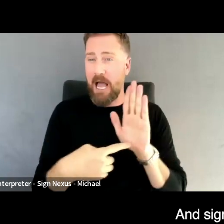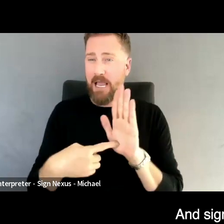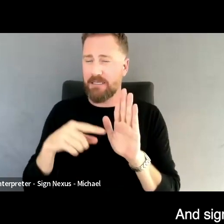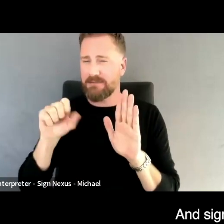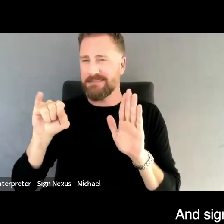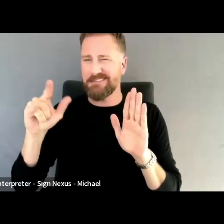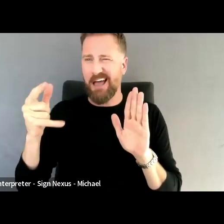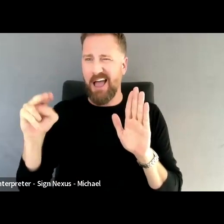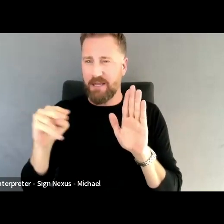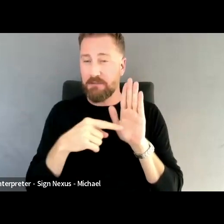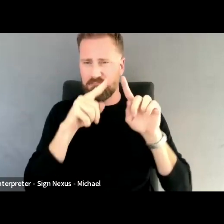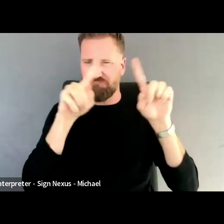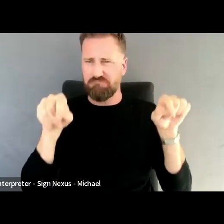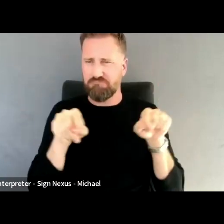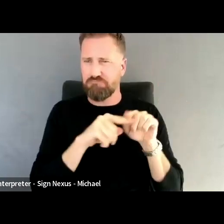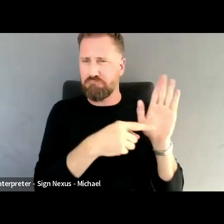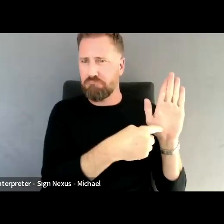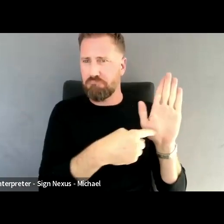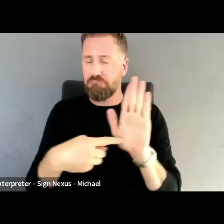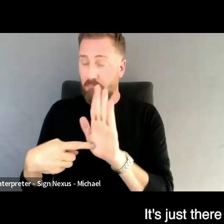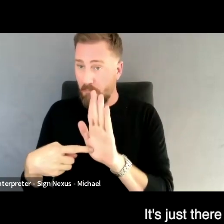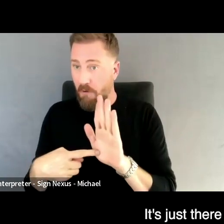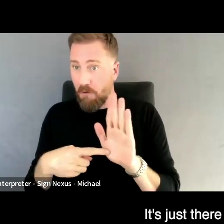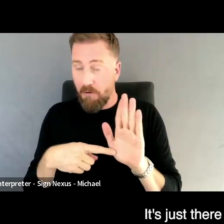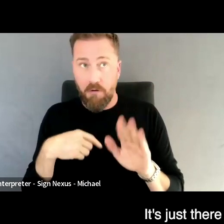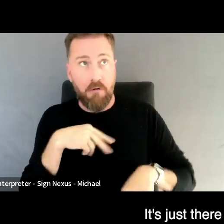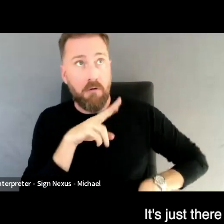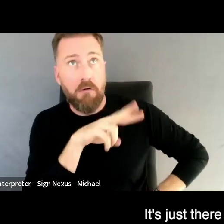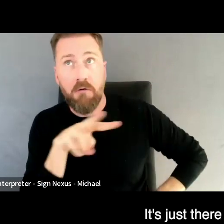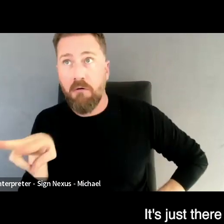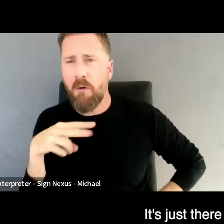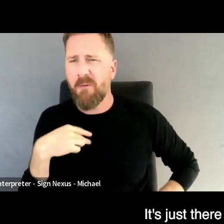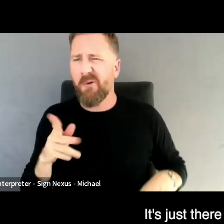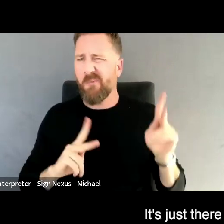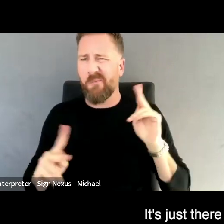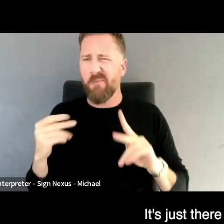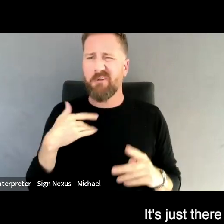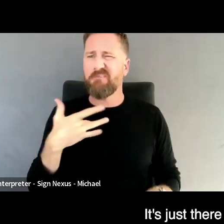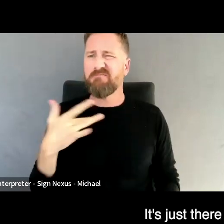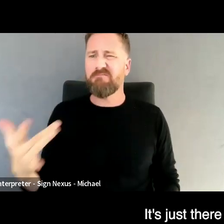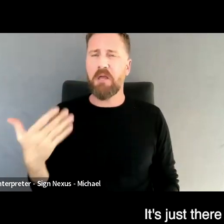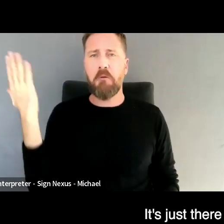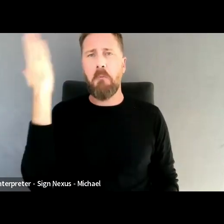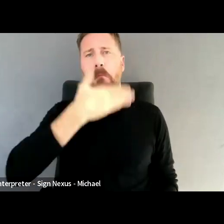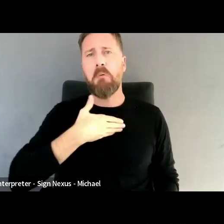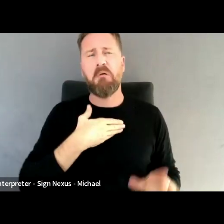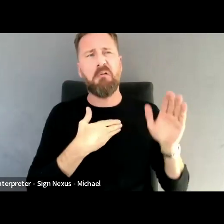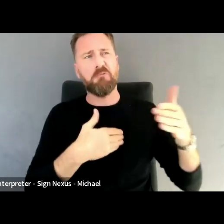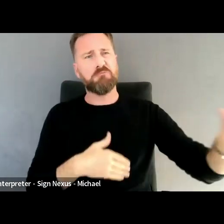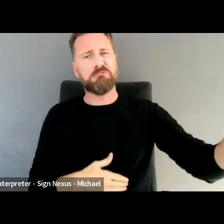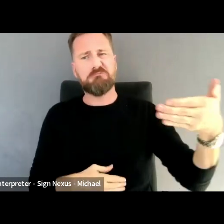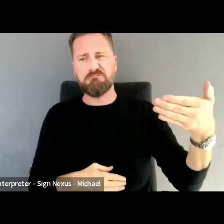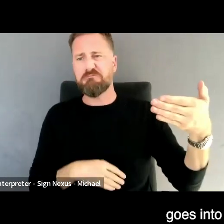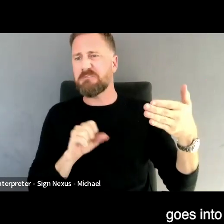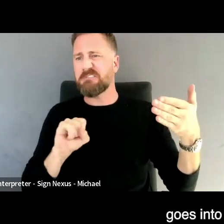areas of design that many people don't think about. It's just there in the environment around us all the time. The thought and